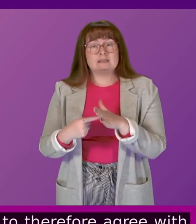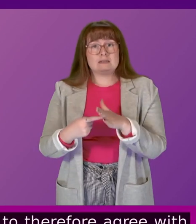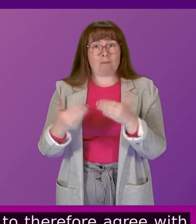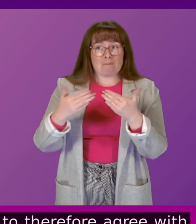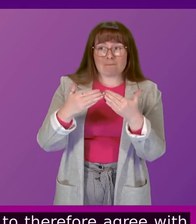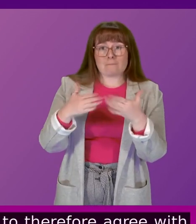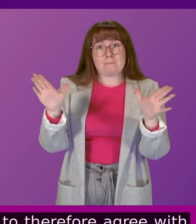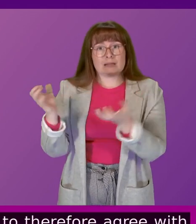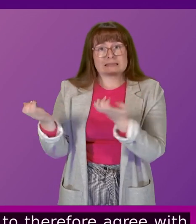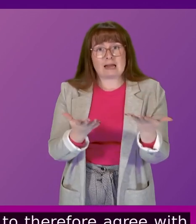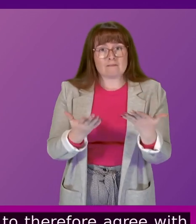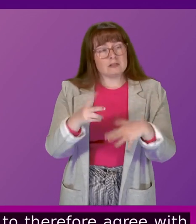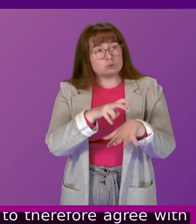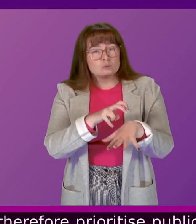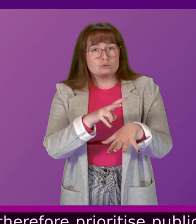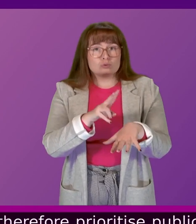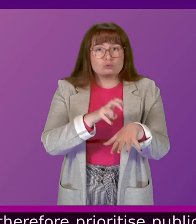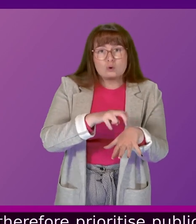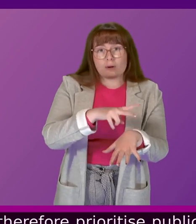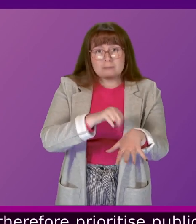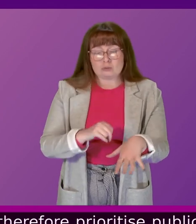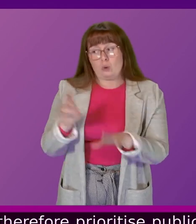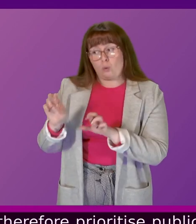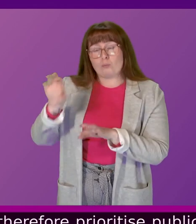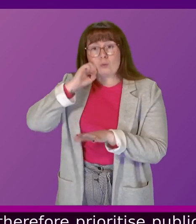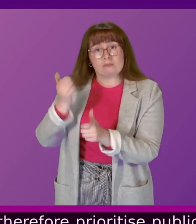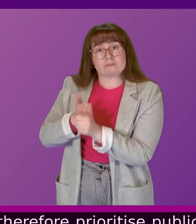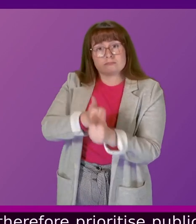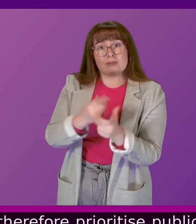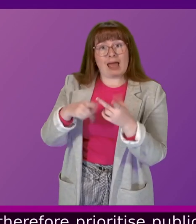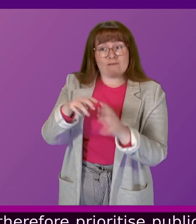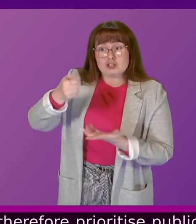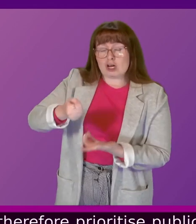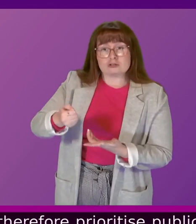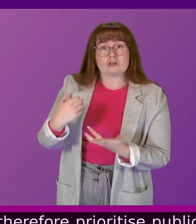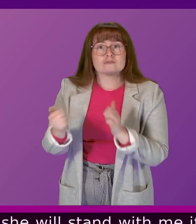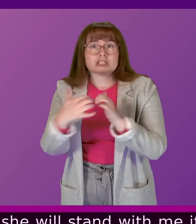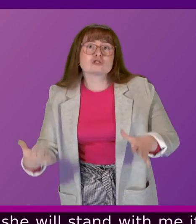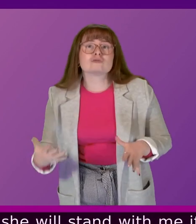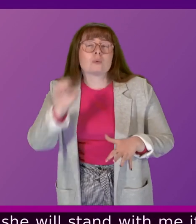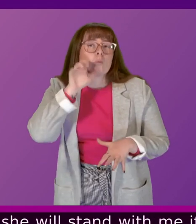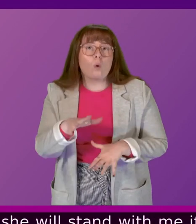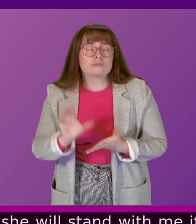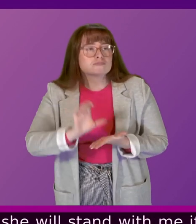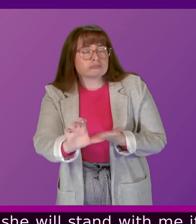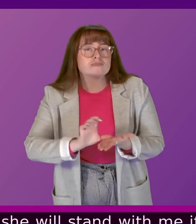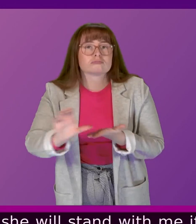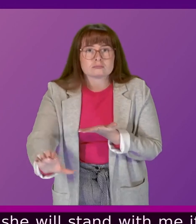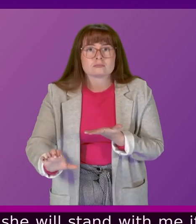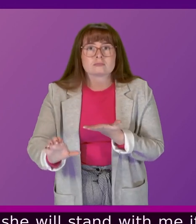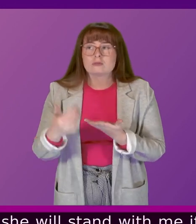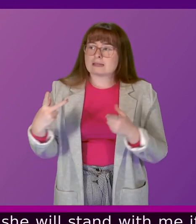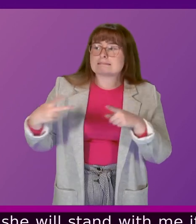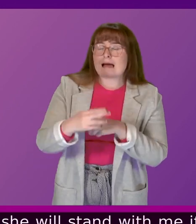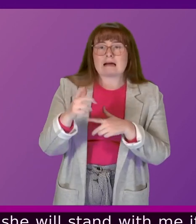funding. So I hope that she will stand with me if the Chancellor does not do that tomorrow and instead prioritises tax